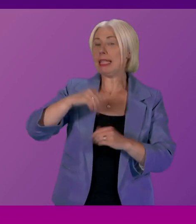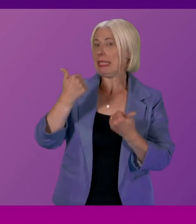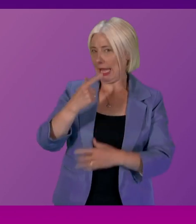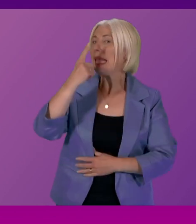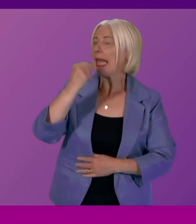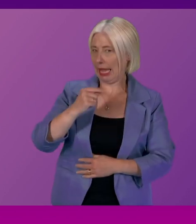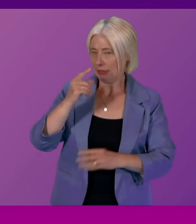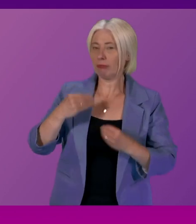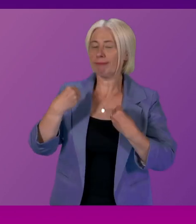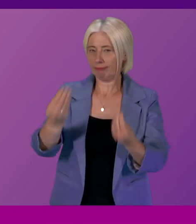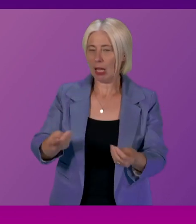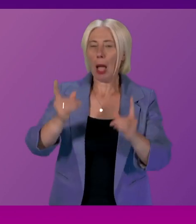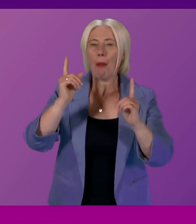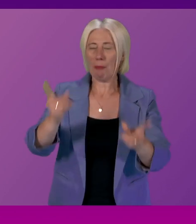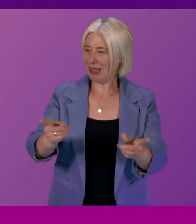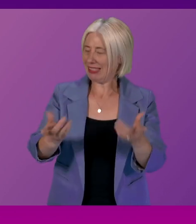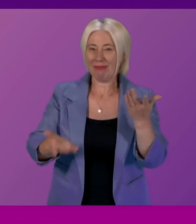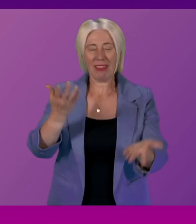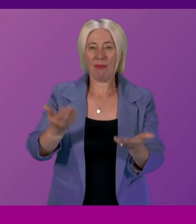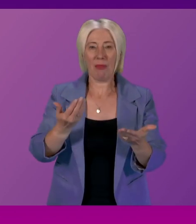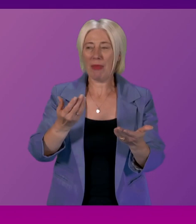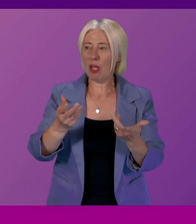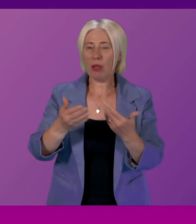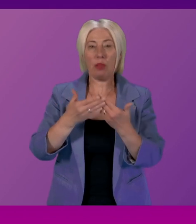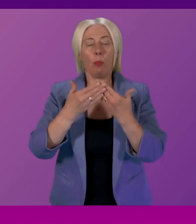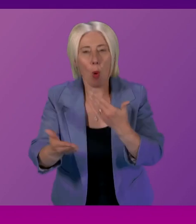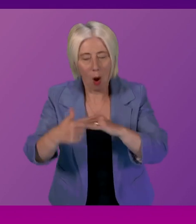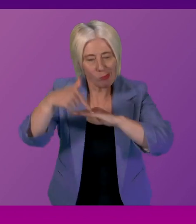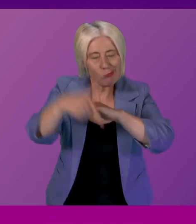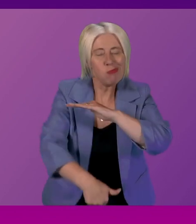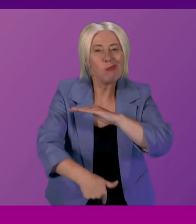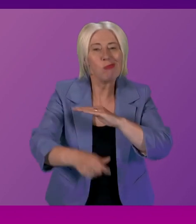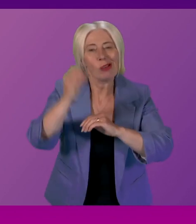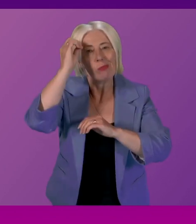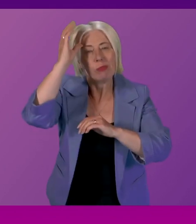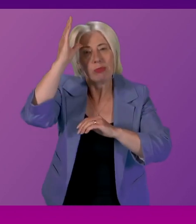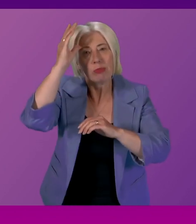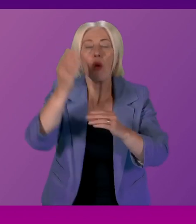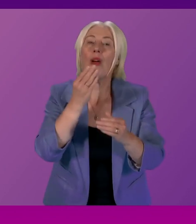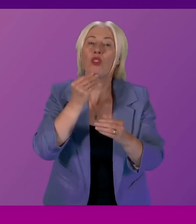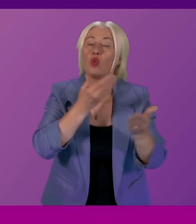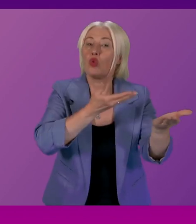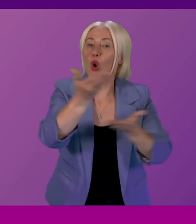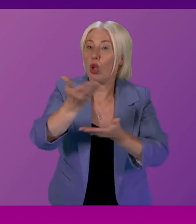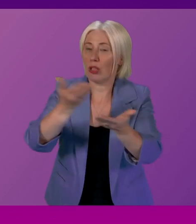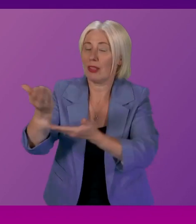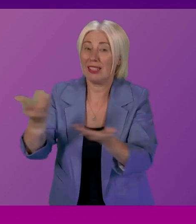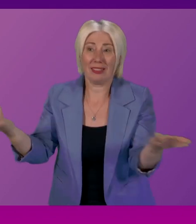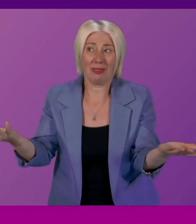do that there's always the default position where we need further expertise using consultants is something that is done by governments